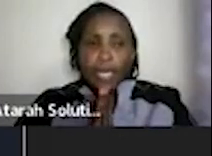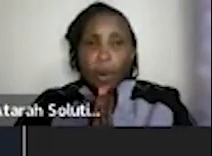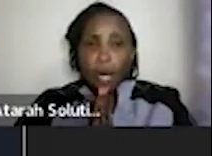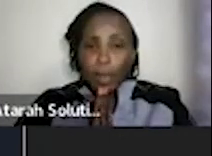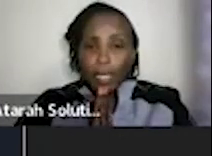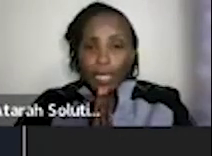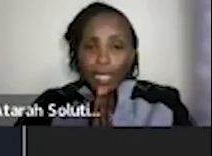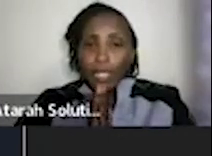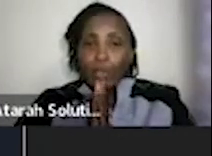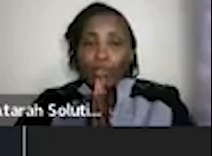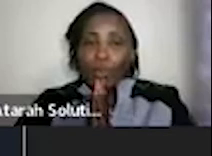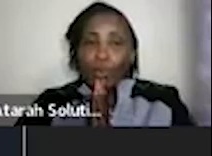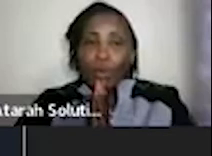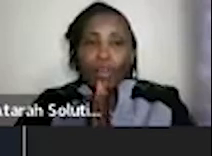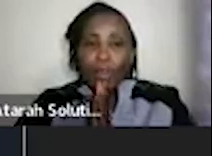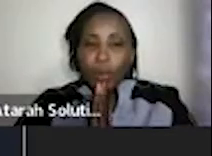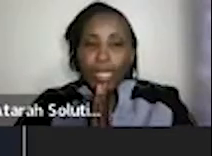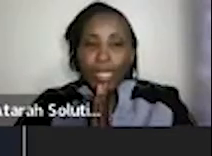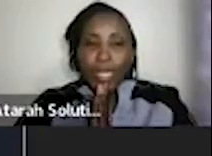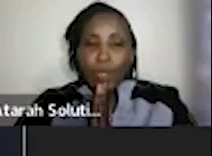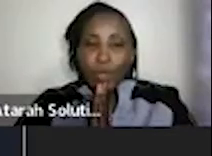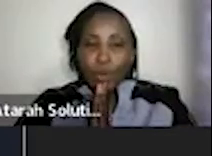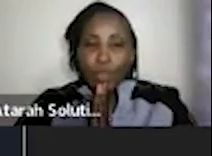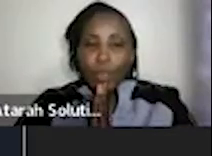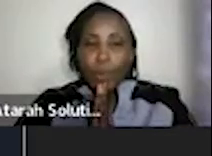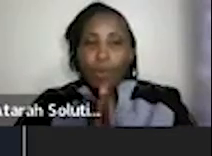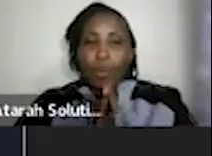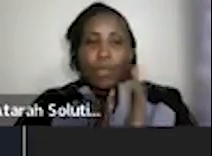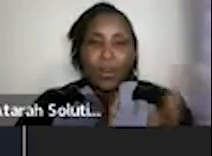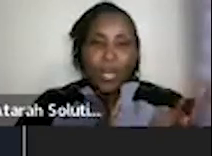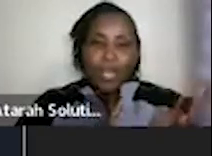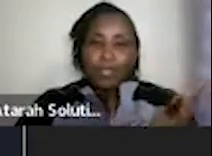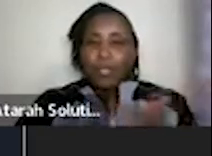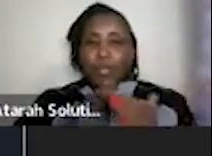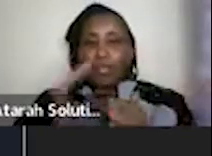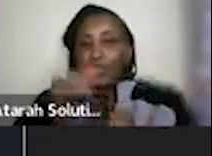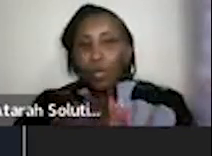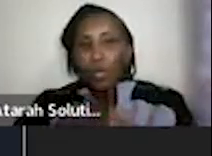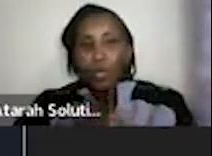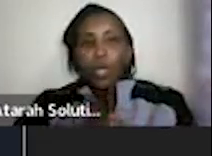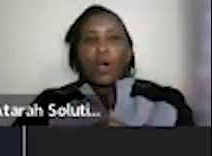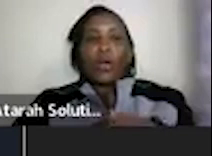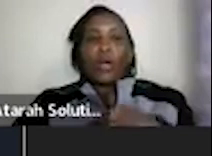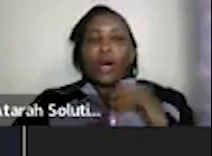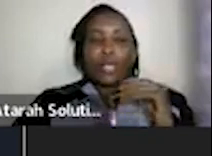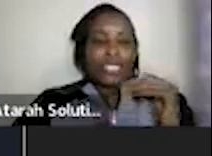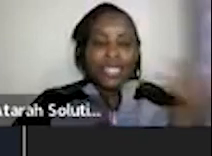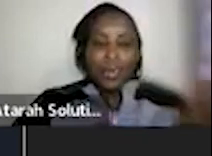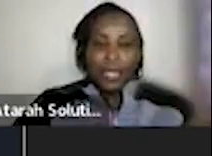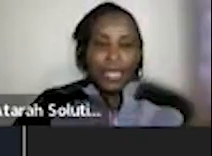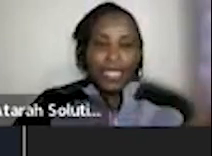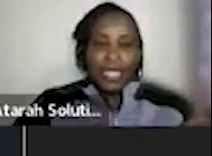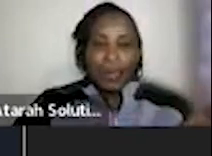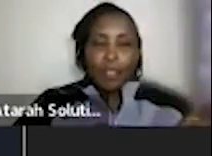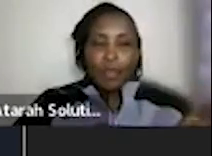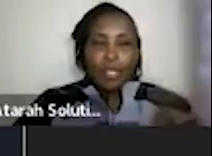in the workplaces so if you have been wondering what to do with the people who have been unwell they've been gone for so long or or is there